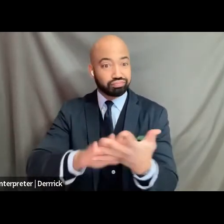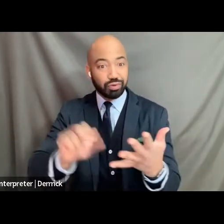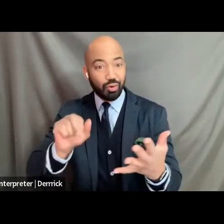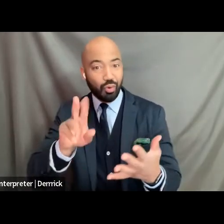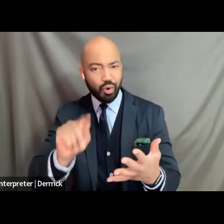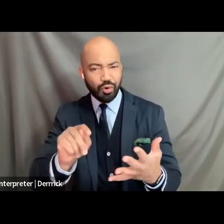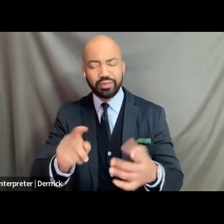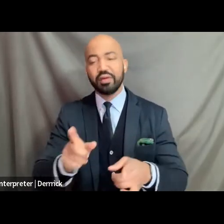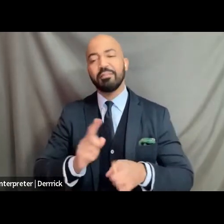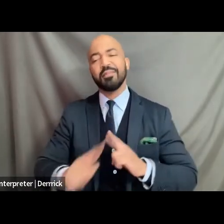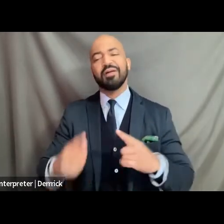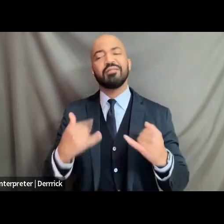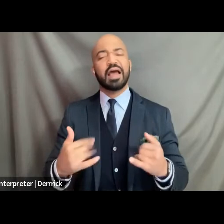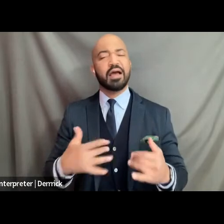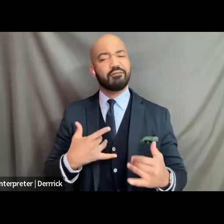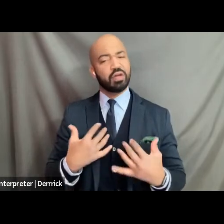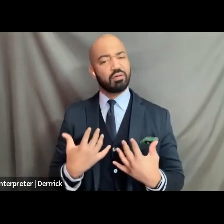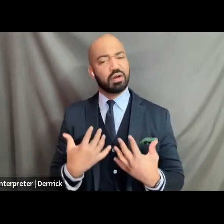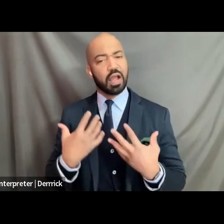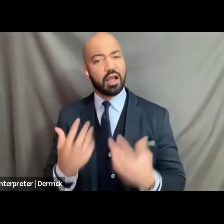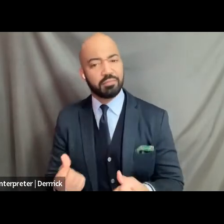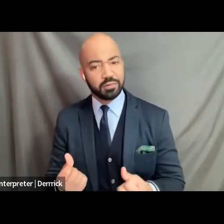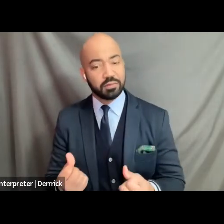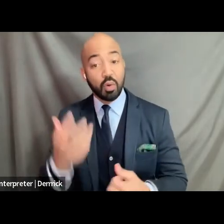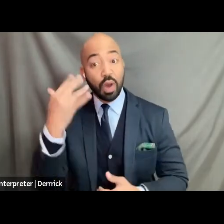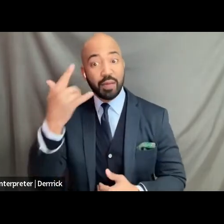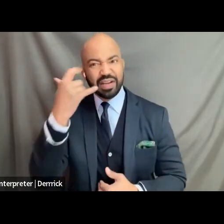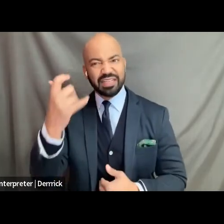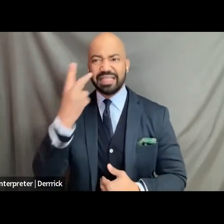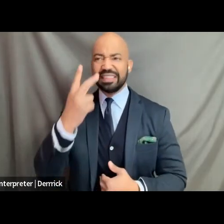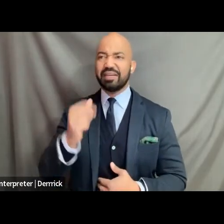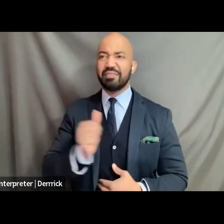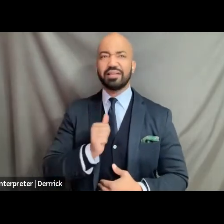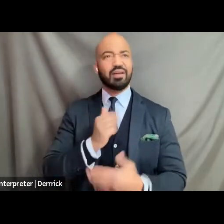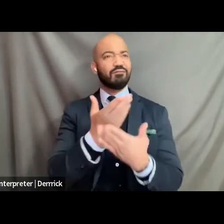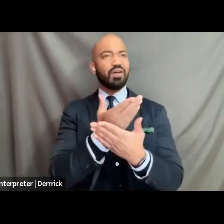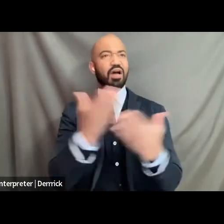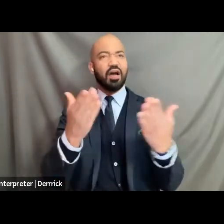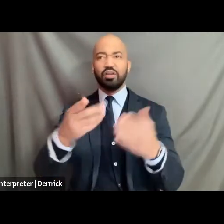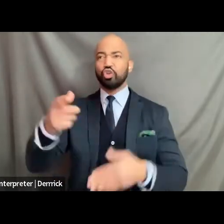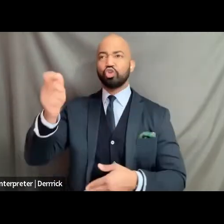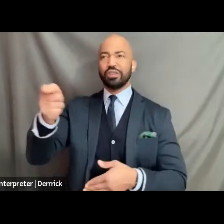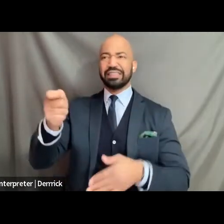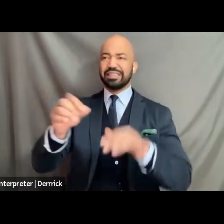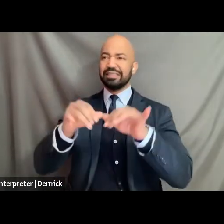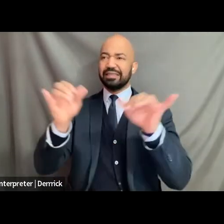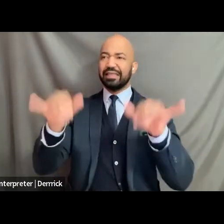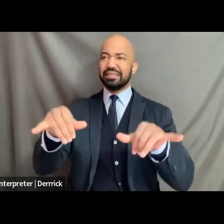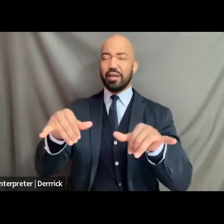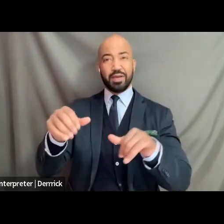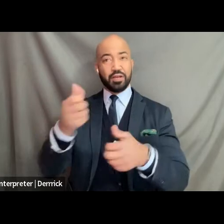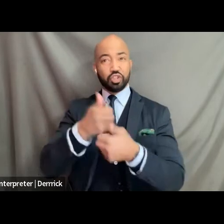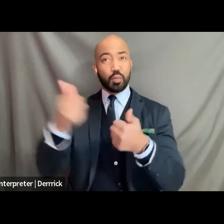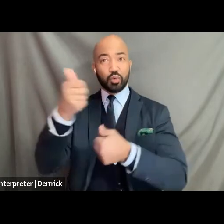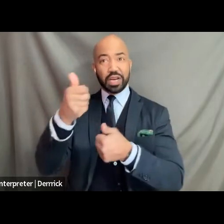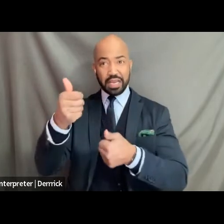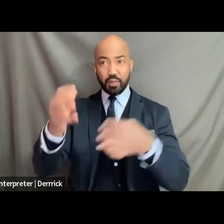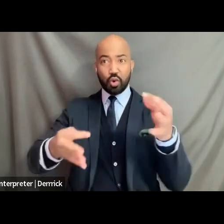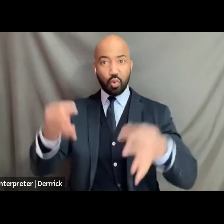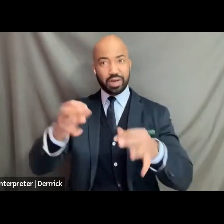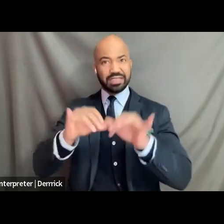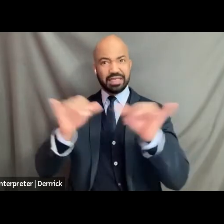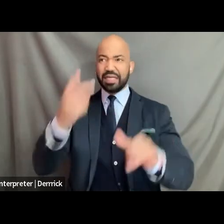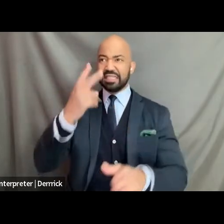because i'm seeing myself being represented in the judicial system in the supreme court system that i have